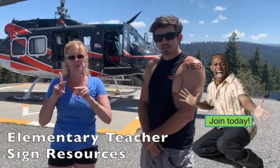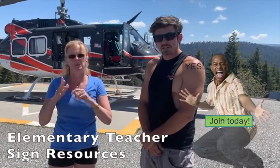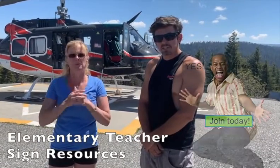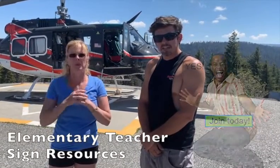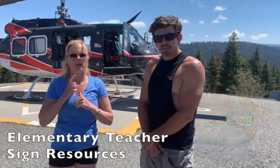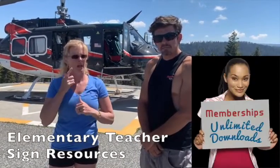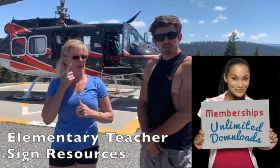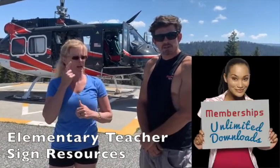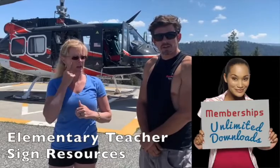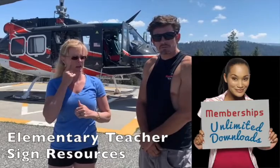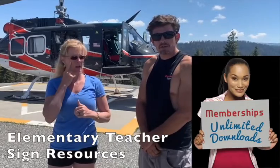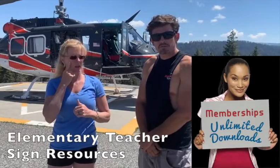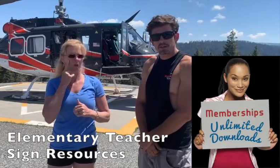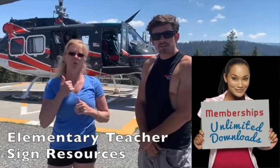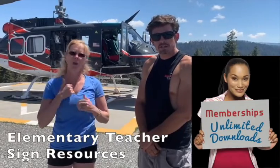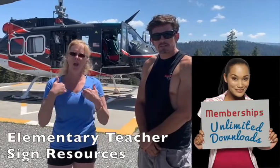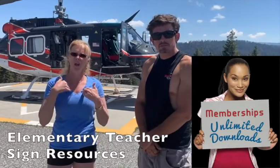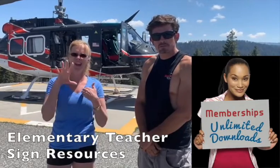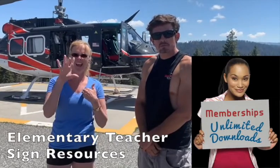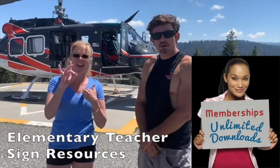was eight major campaign fires last year as well.